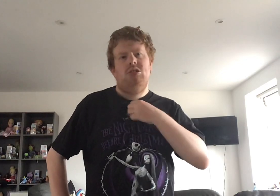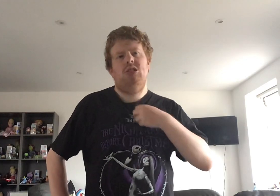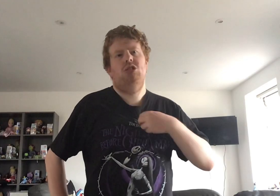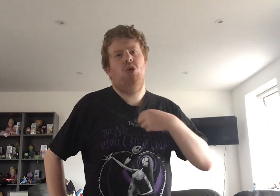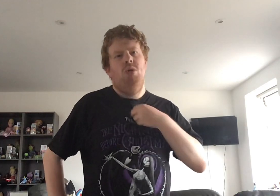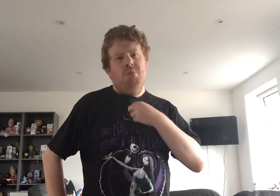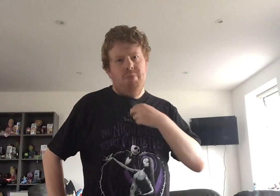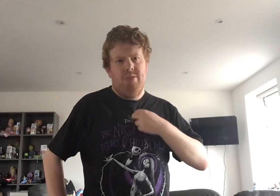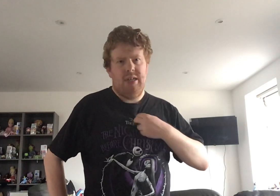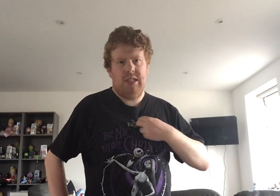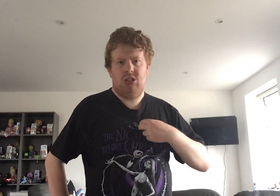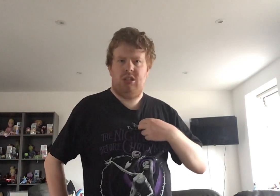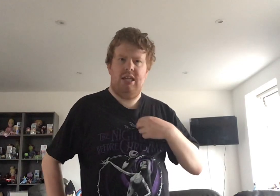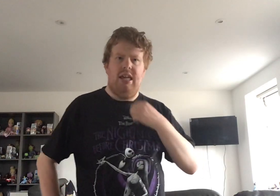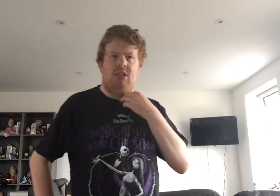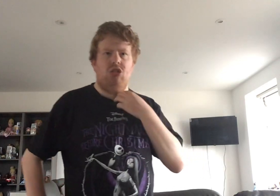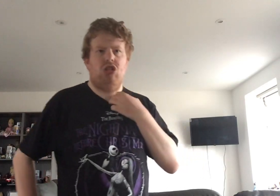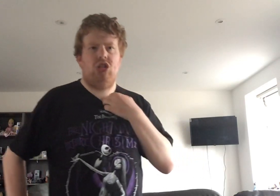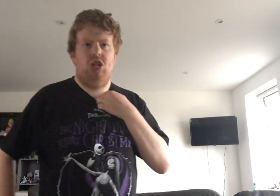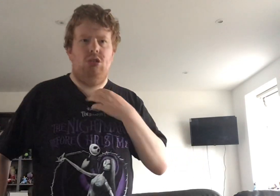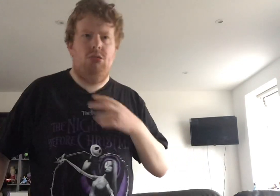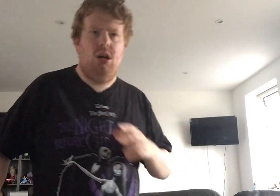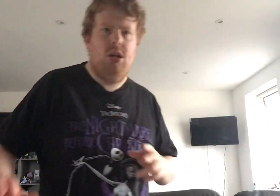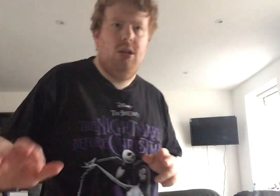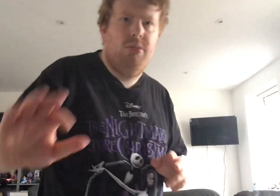Umbridge into, um,